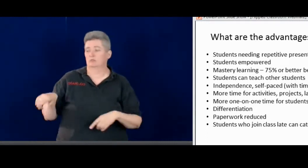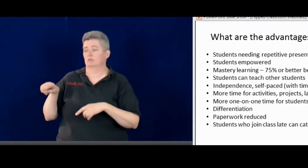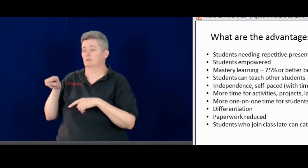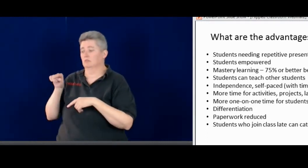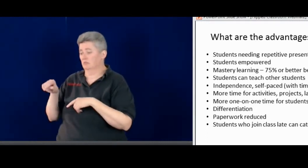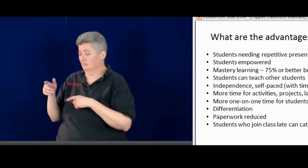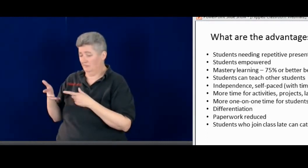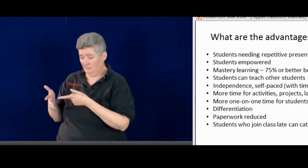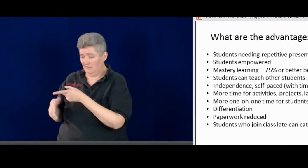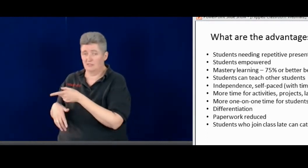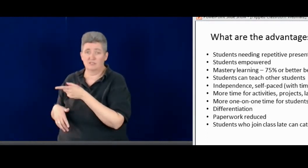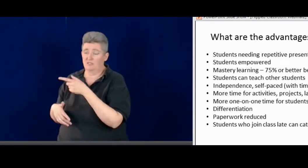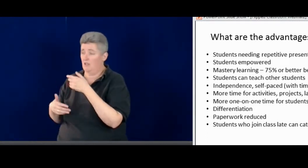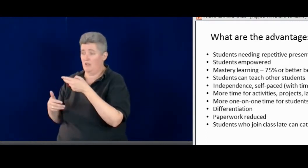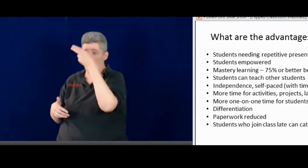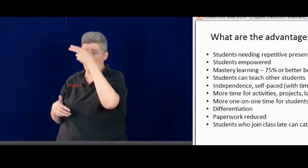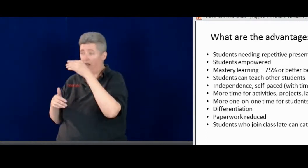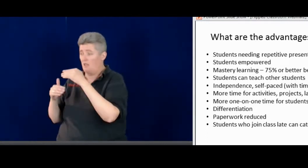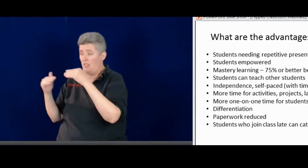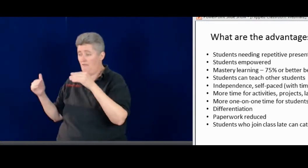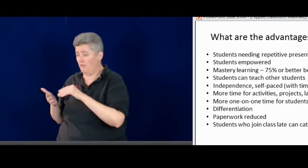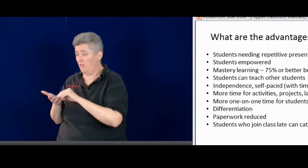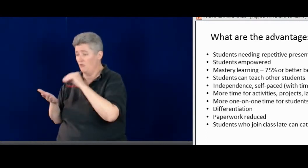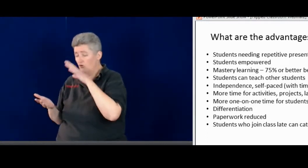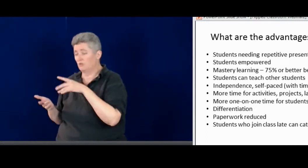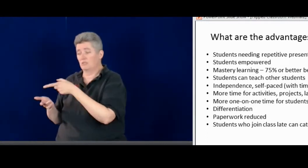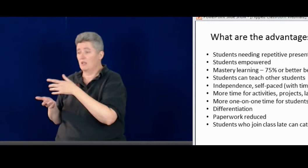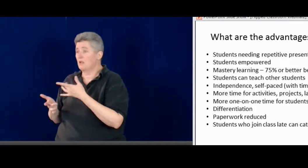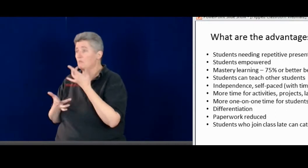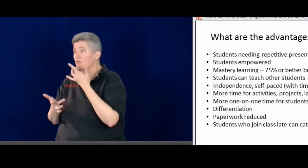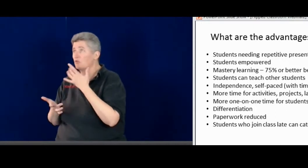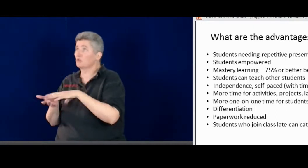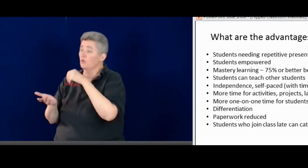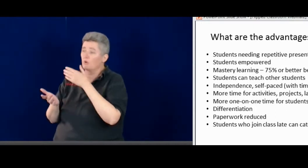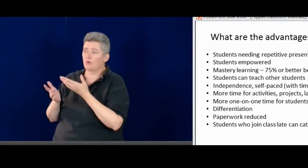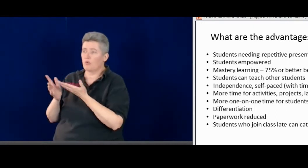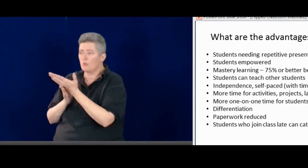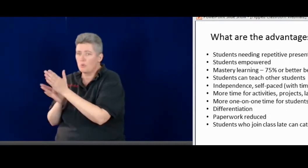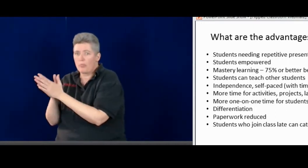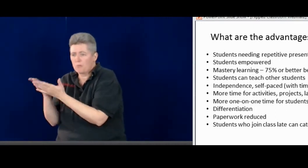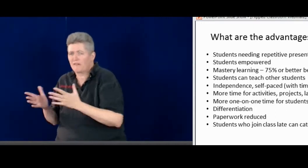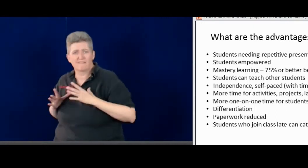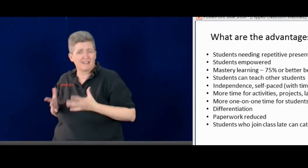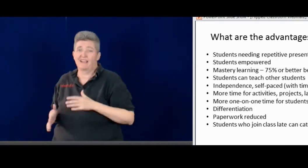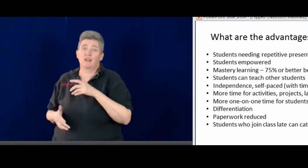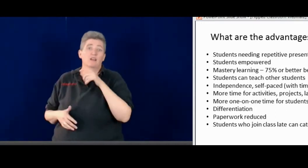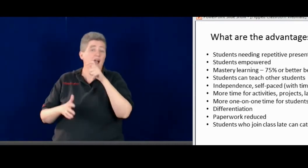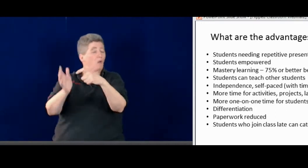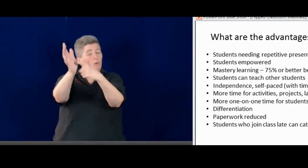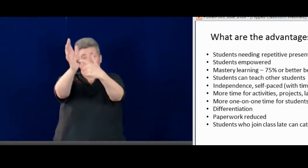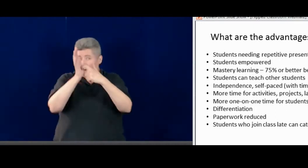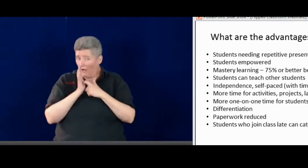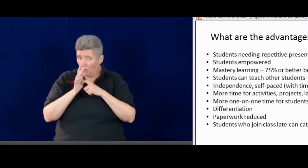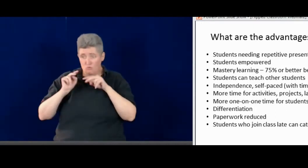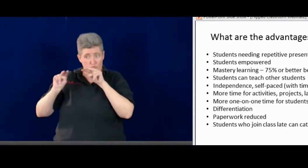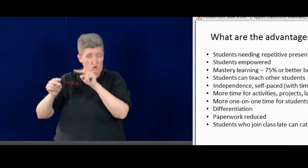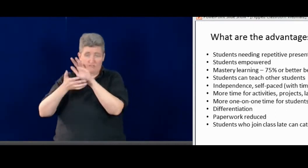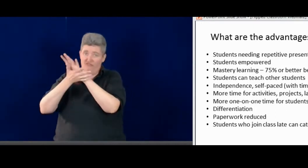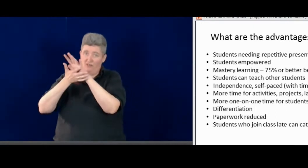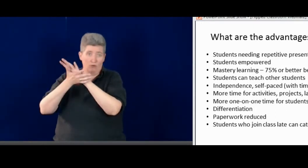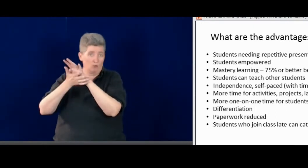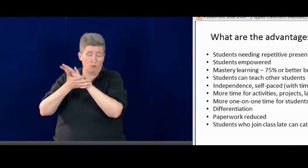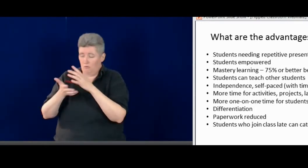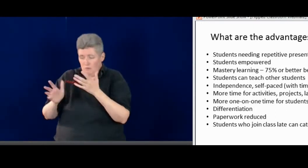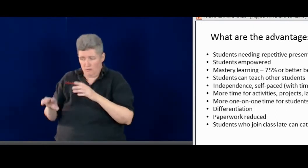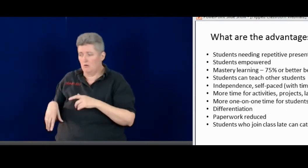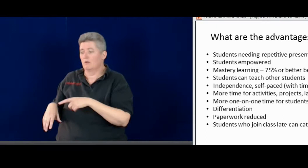And I also offer differentiation, because maybe there's some high-level students and they want to go through the book as